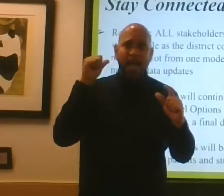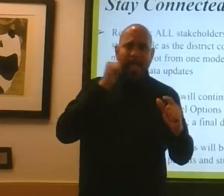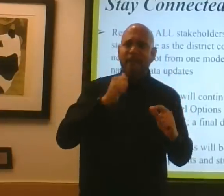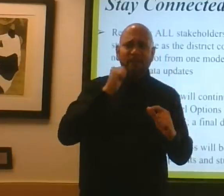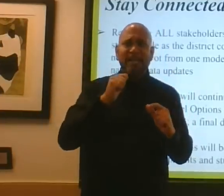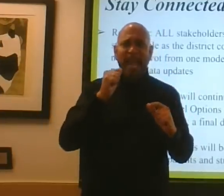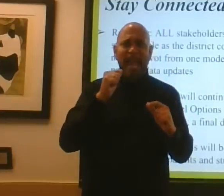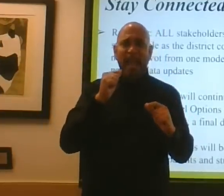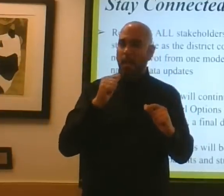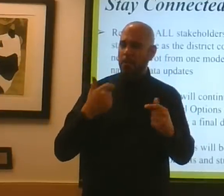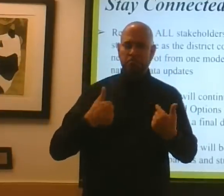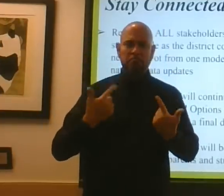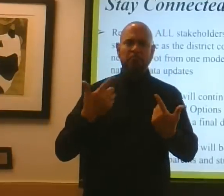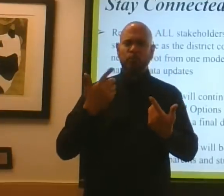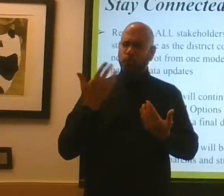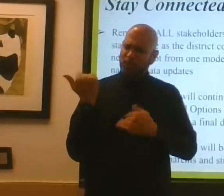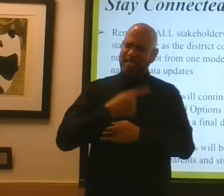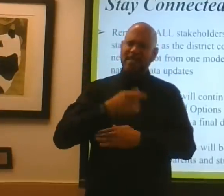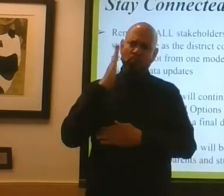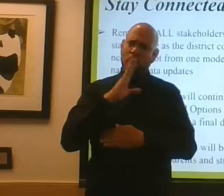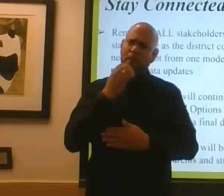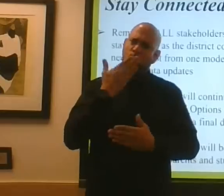Put a smile on your face.